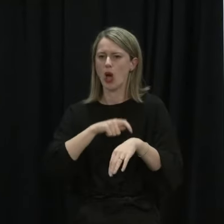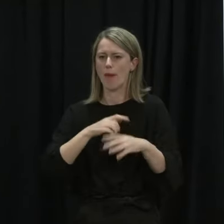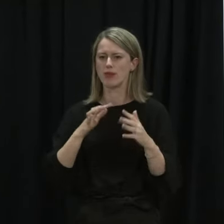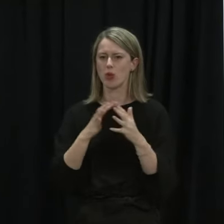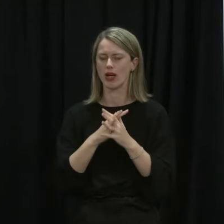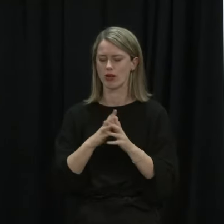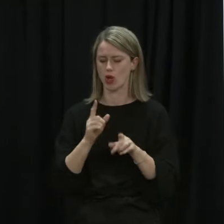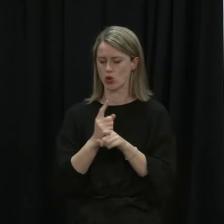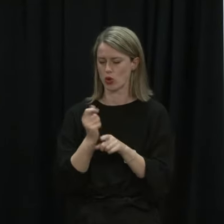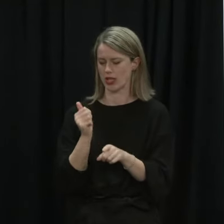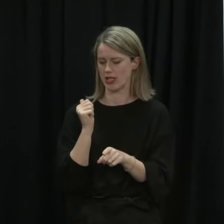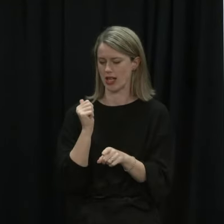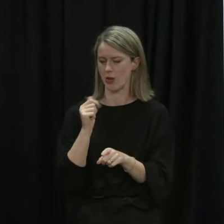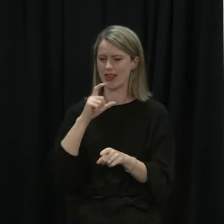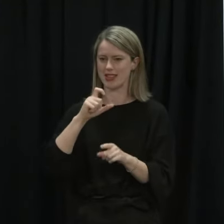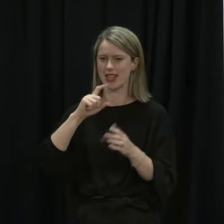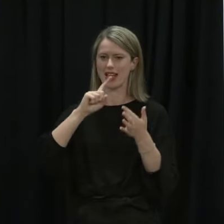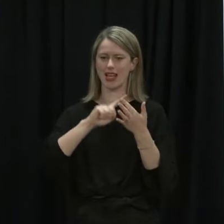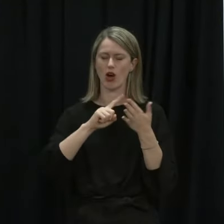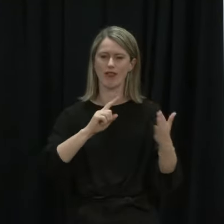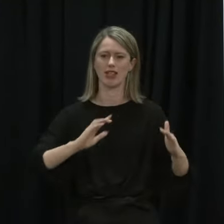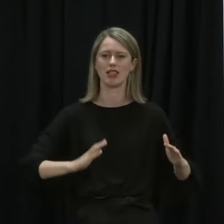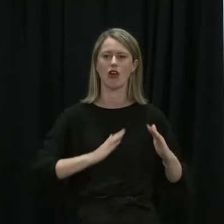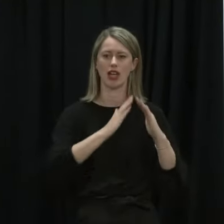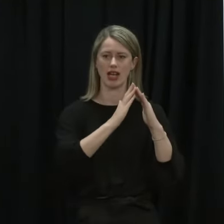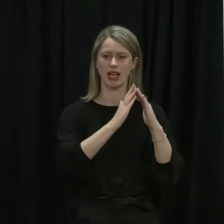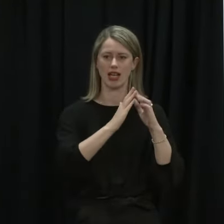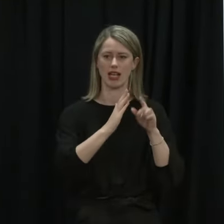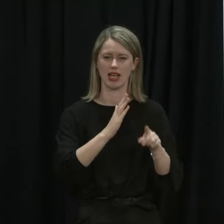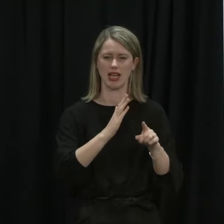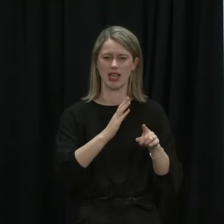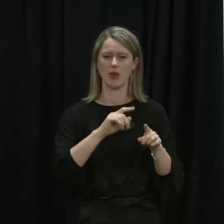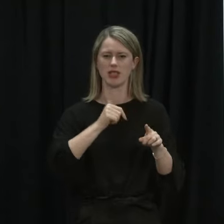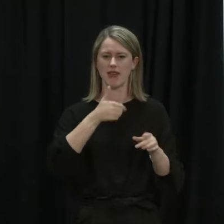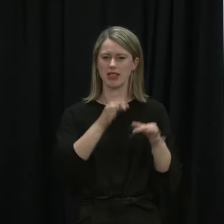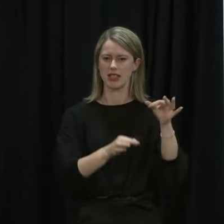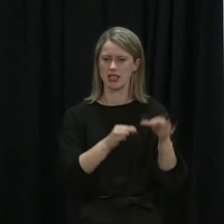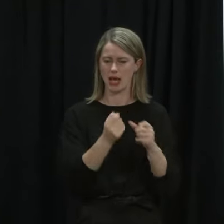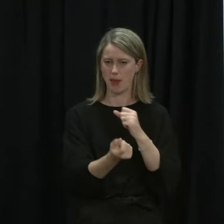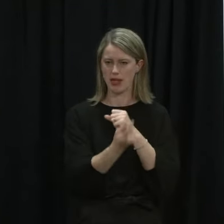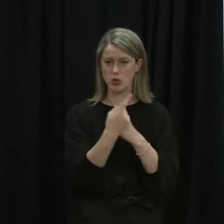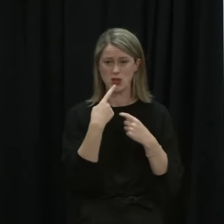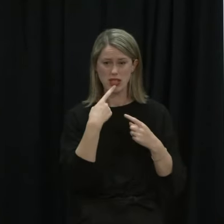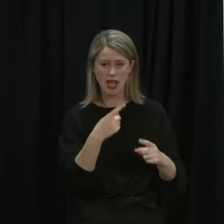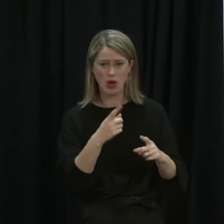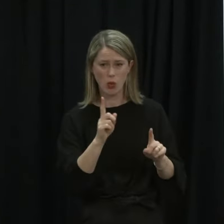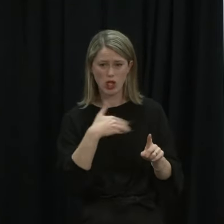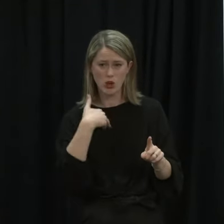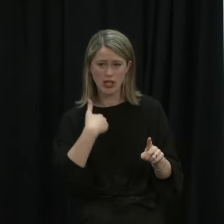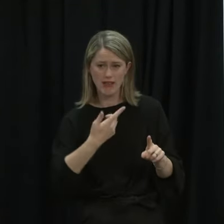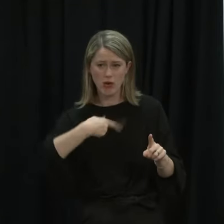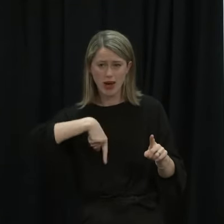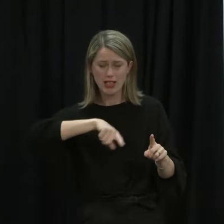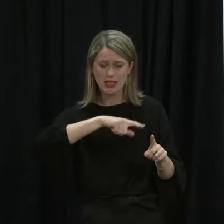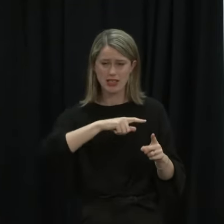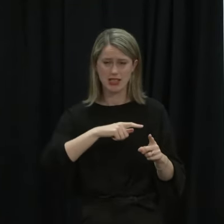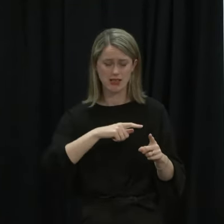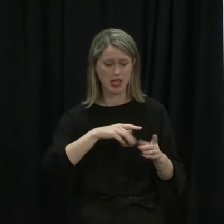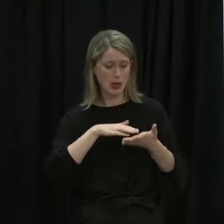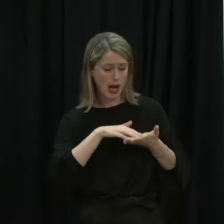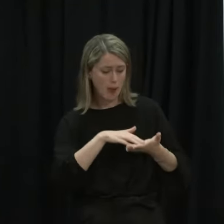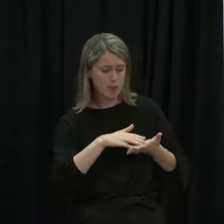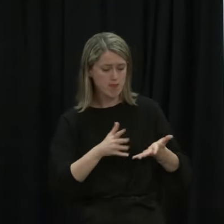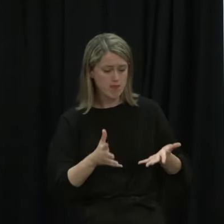yesterday actually with the CE of Taranaki but that was after the decision had been taken to say what else do you need from us that would help you